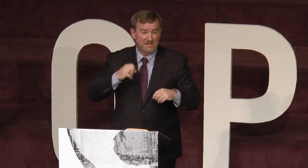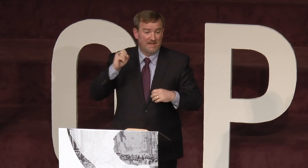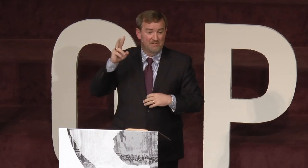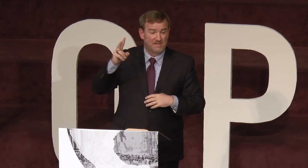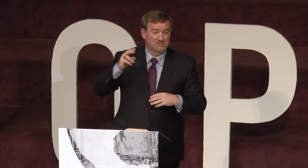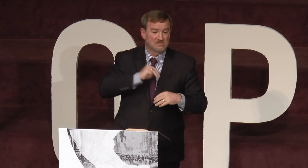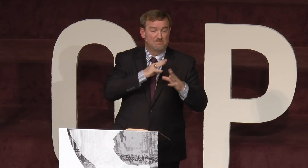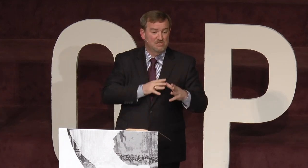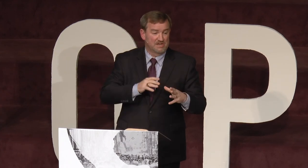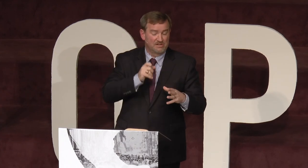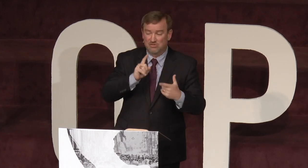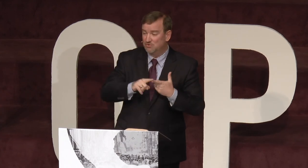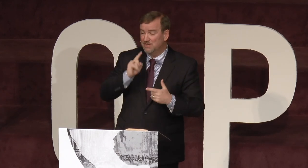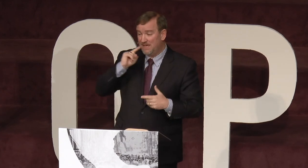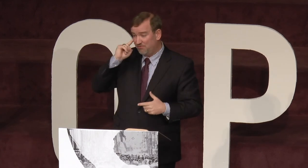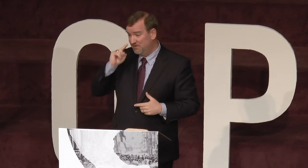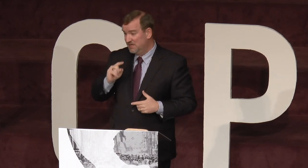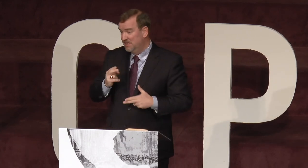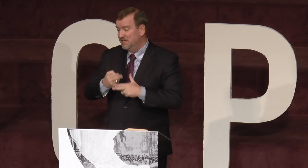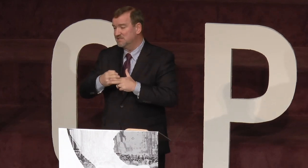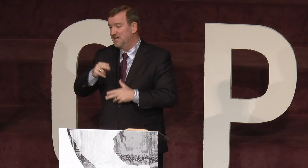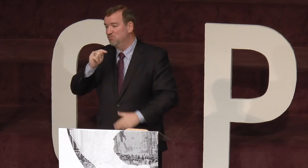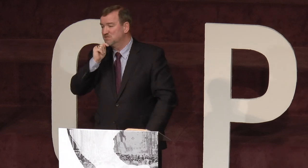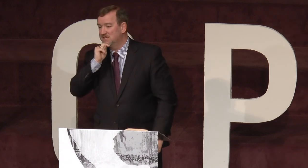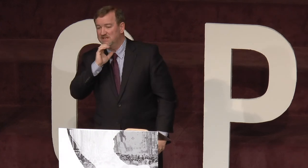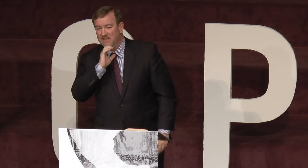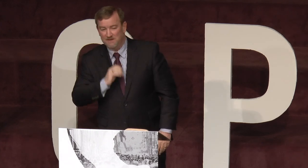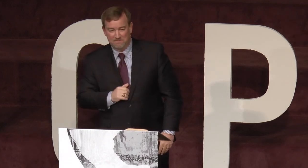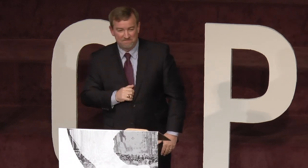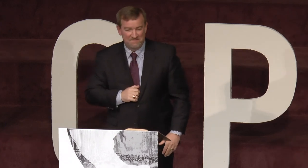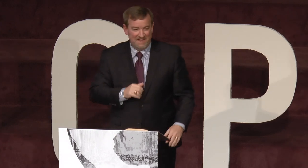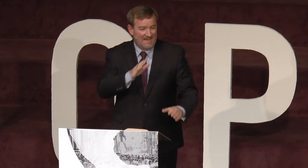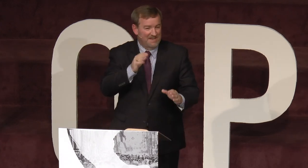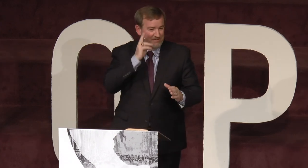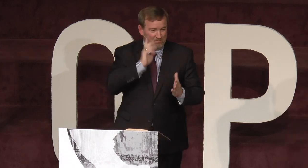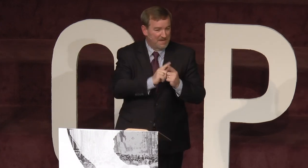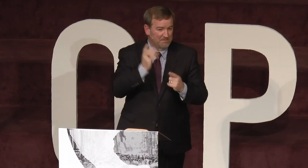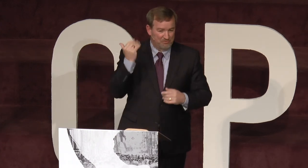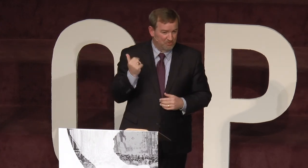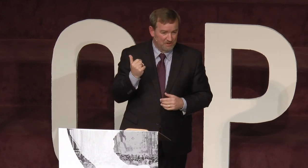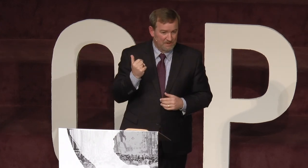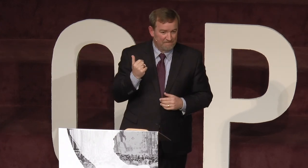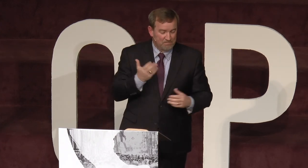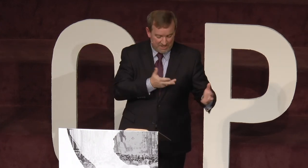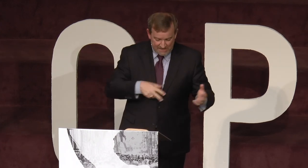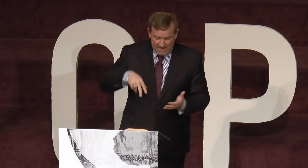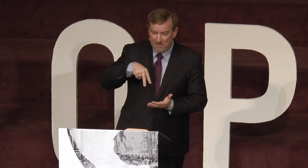we had an evangelist, missionary to the deaf. His name was Ted Camp. I had never met him before. But he came up,